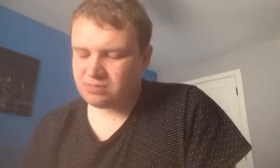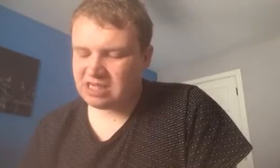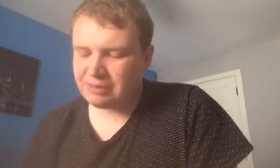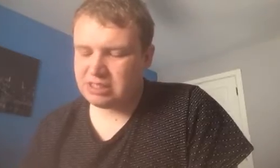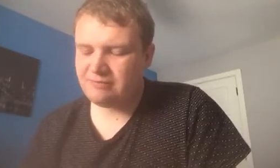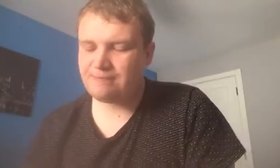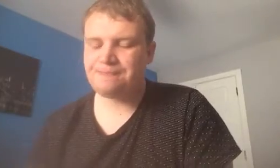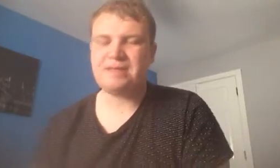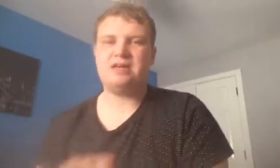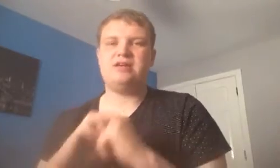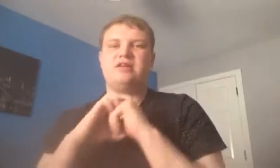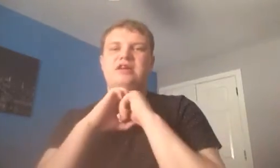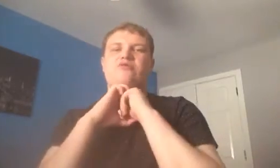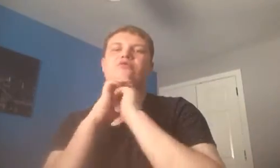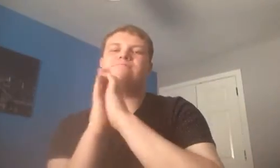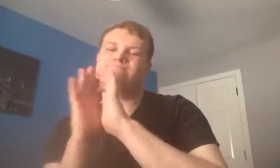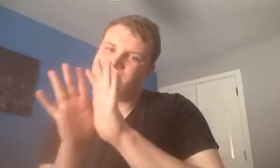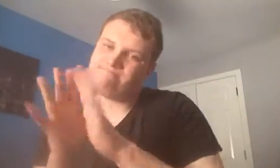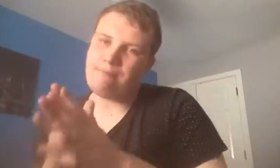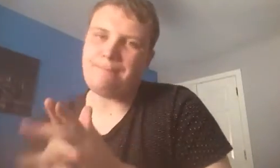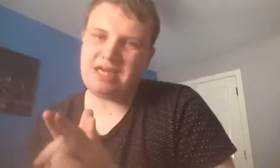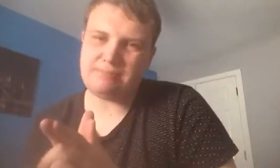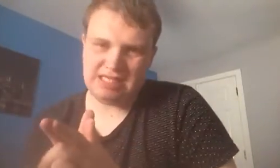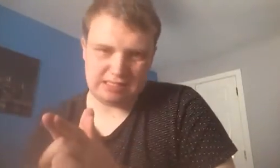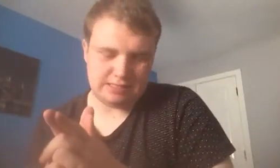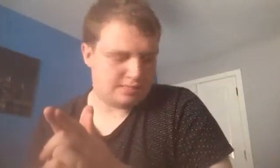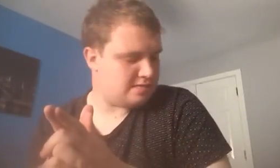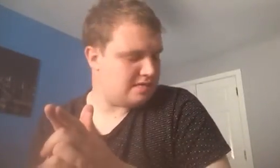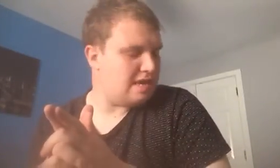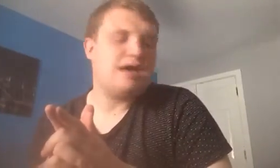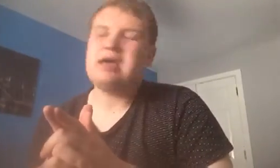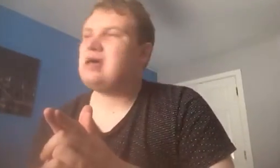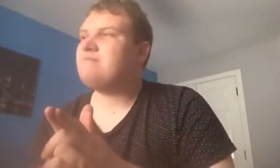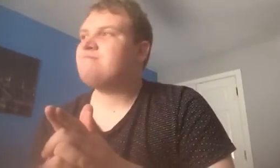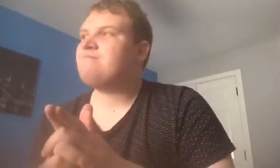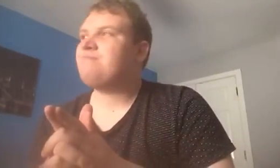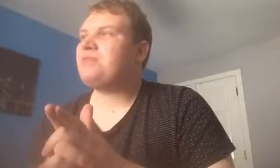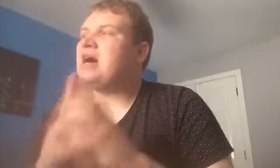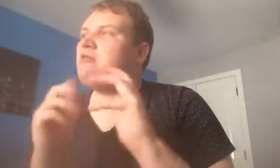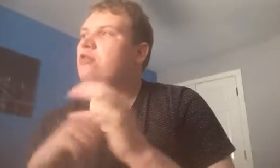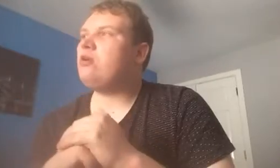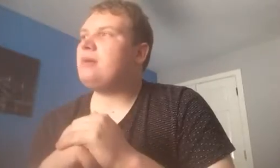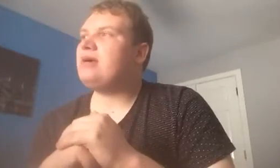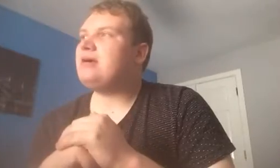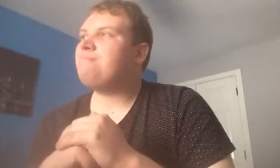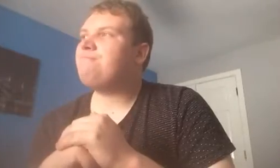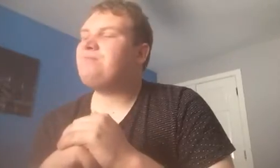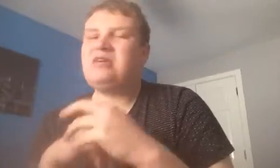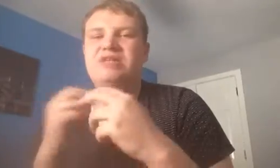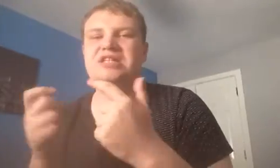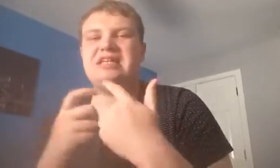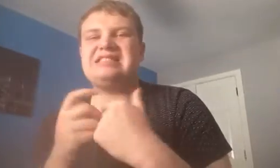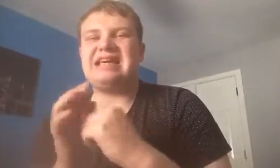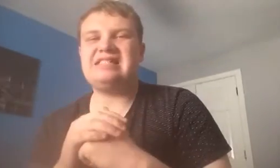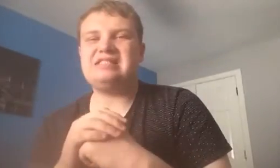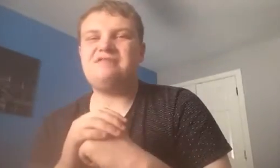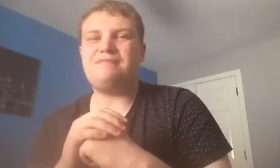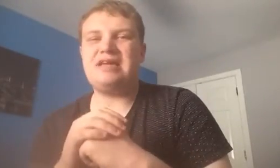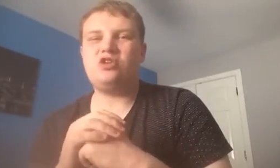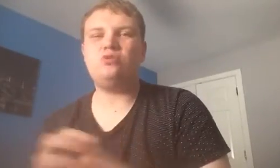I believe. Now, bear in mind, I thought maybe he would need an extensive medical,